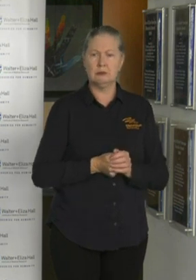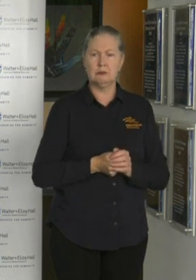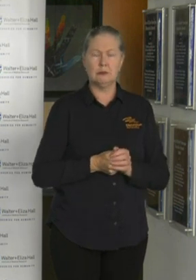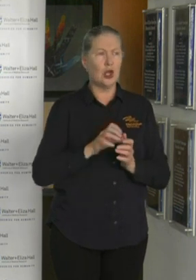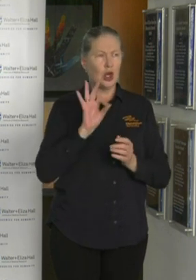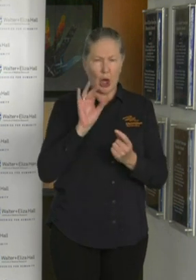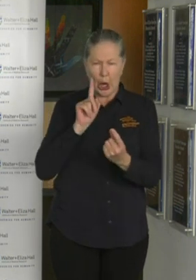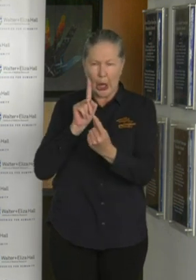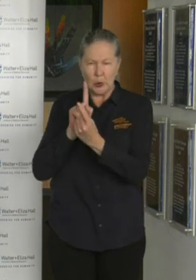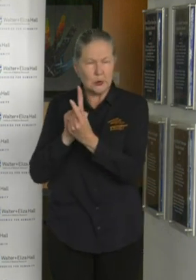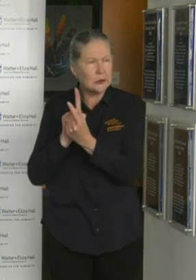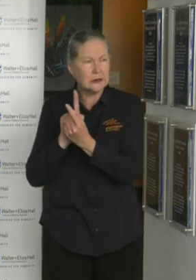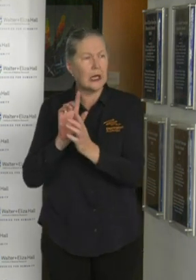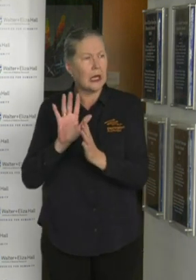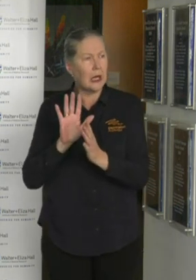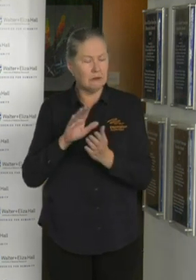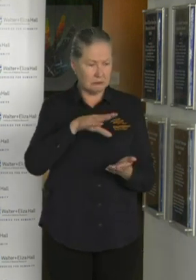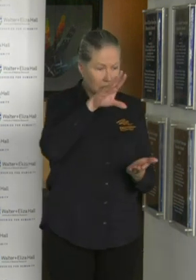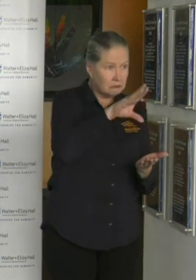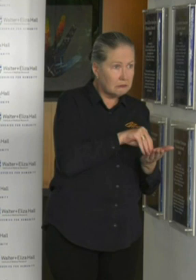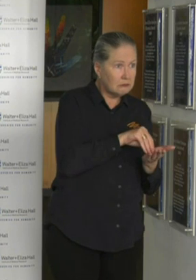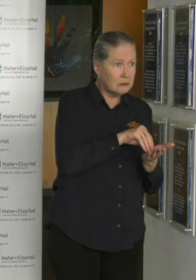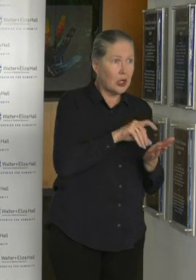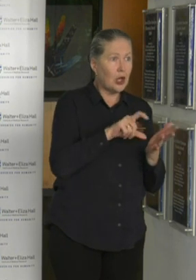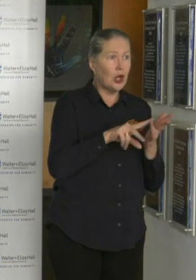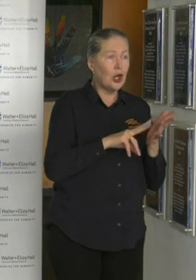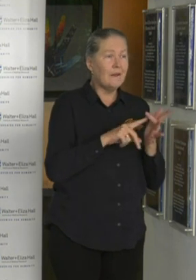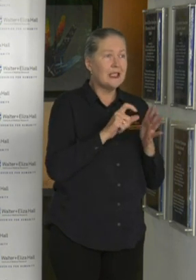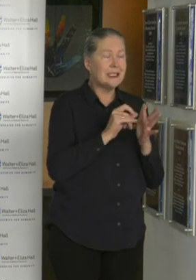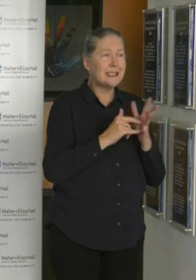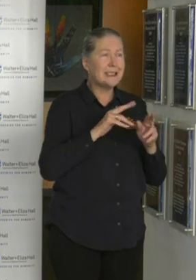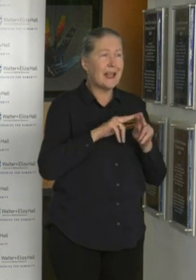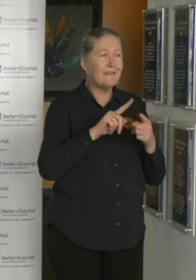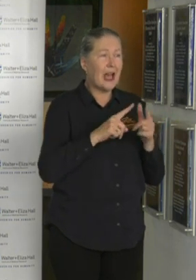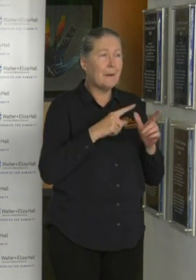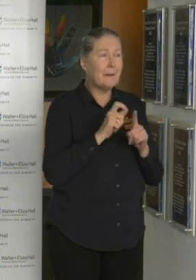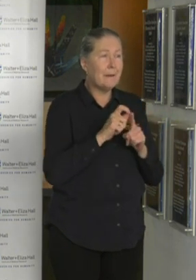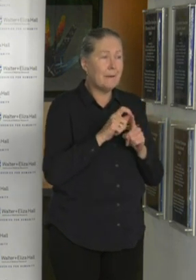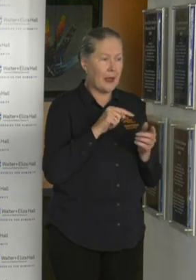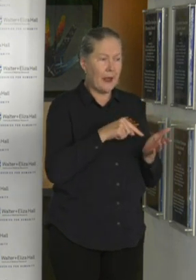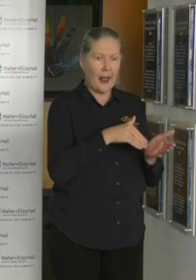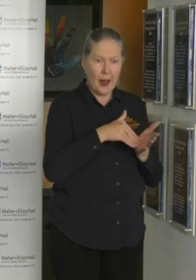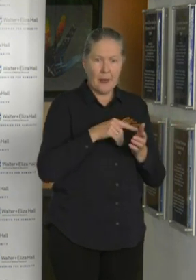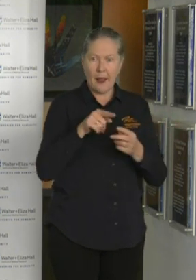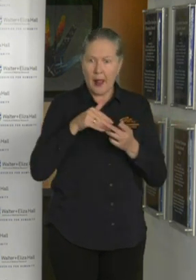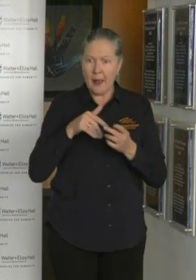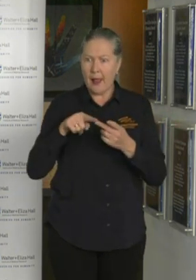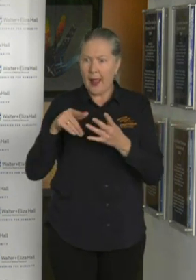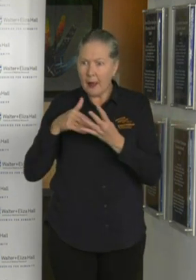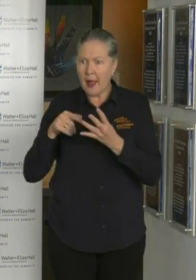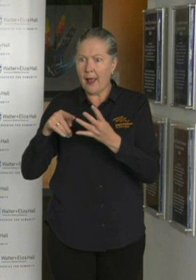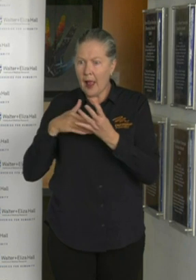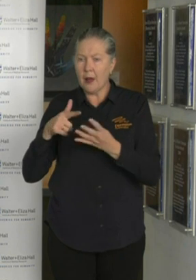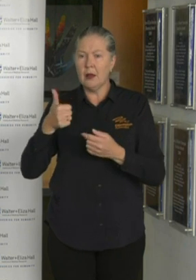downloading the COVIDSafe app. These are the three things that will help us emerge cautiously, but with confidence.